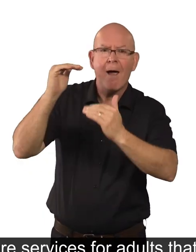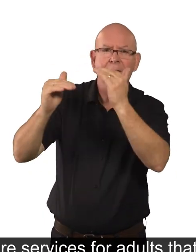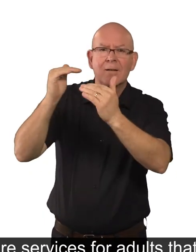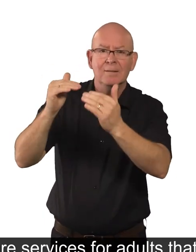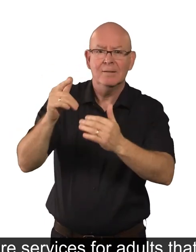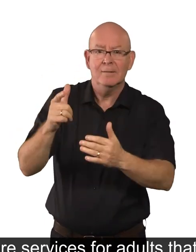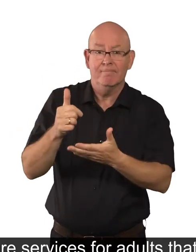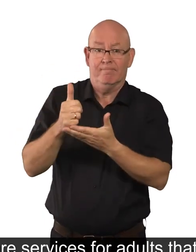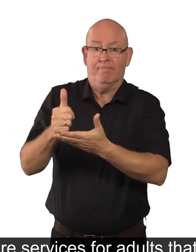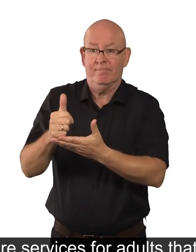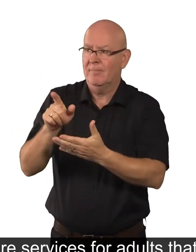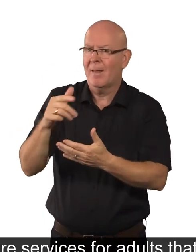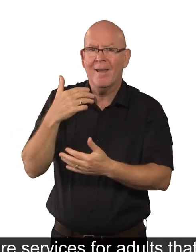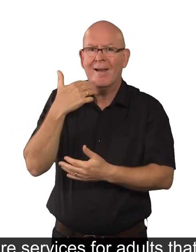help them with their day-to-day lives.